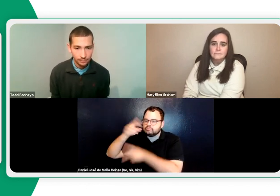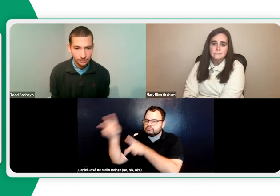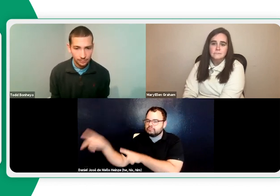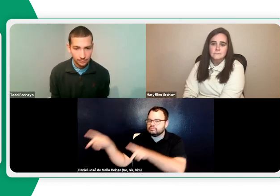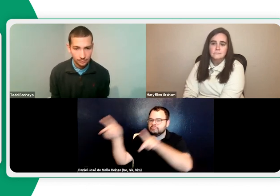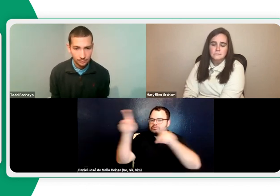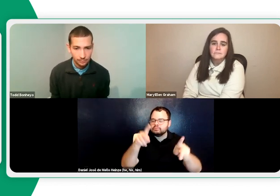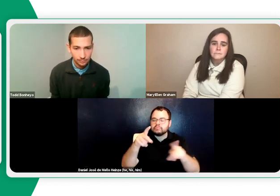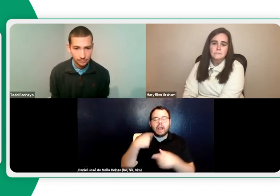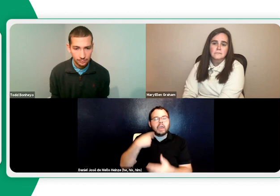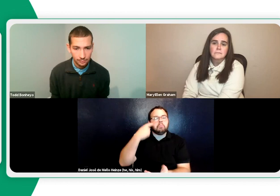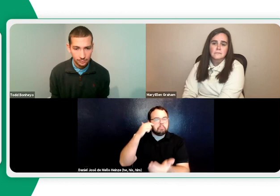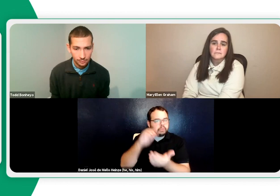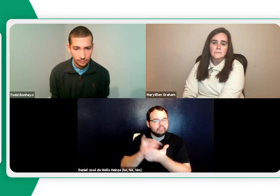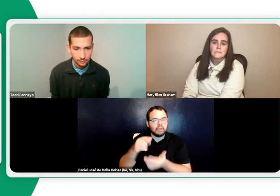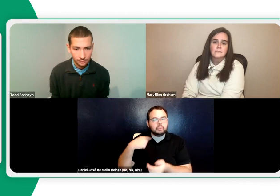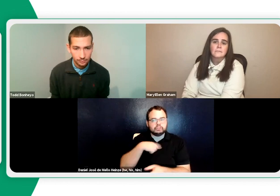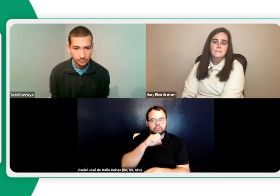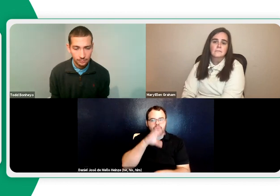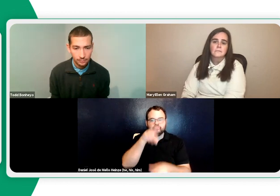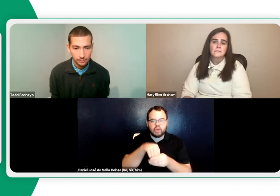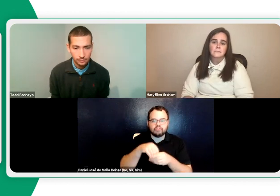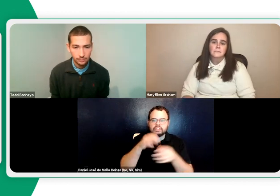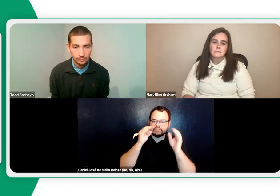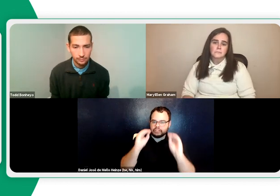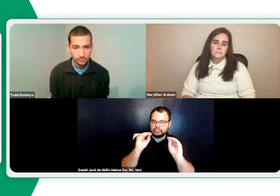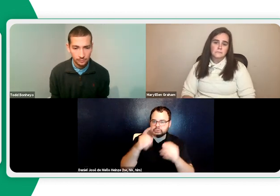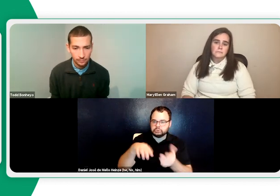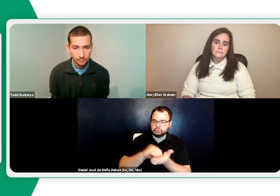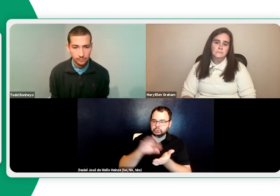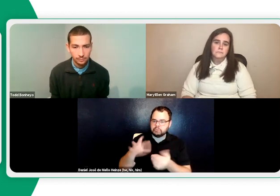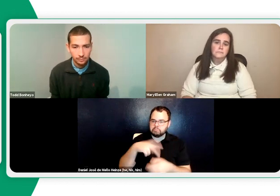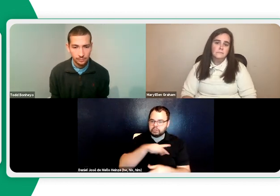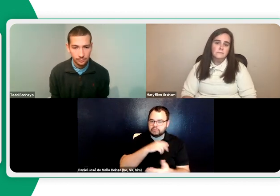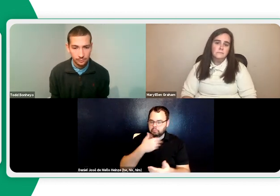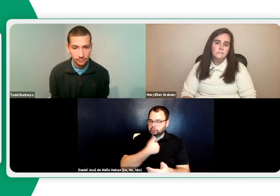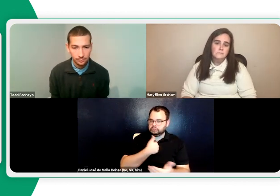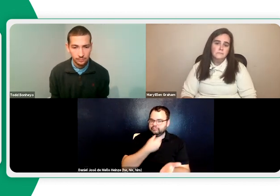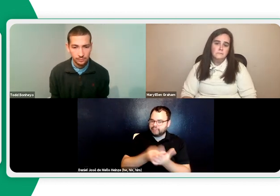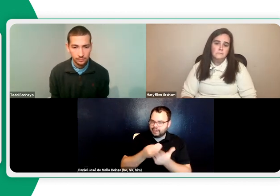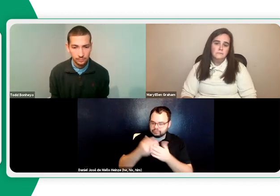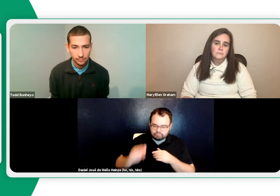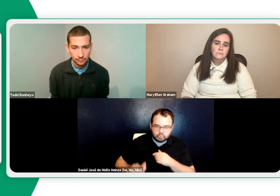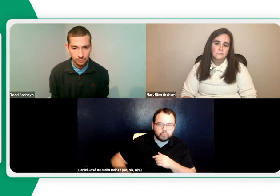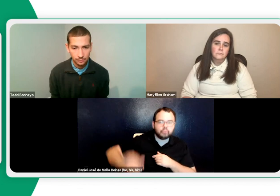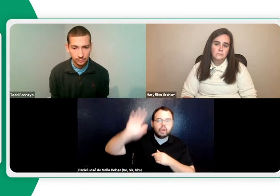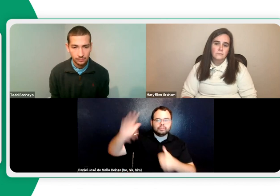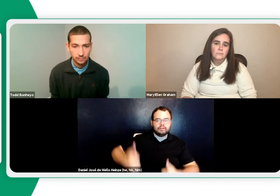from an early age. They've gone with their parents grocery shopping and understood what was going on. So we have to take that same learning